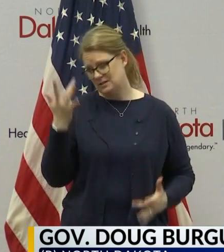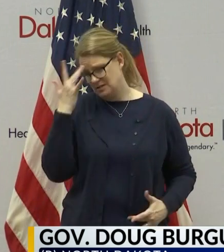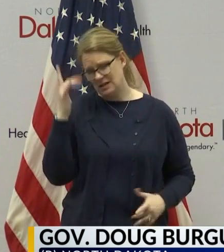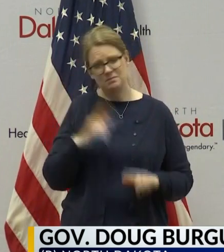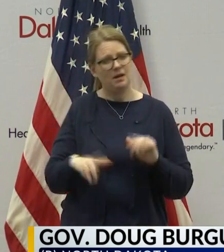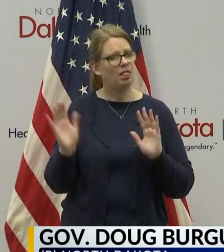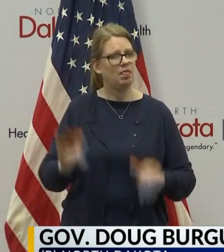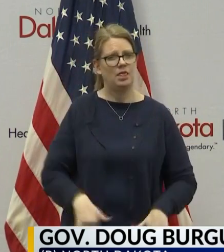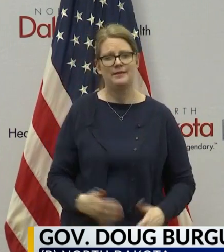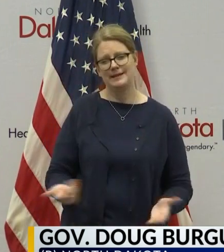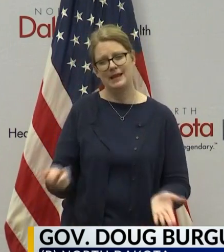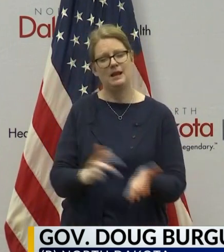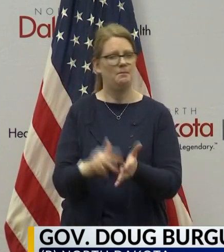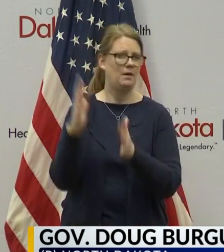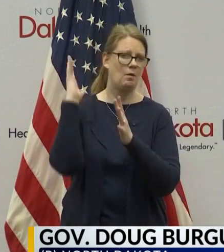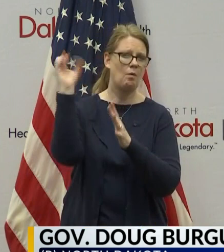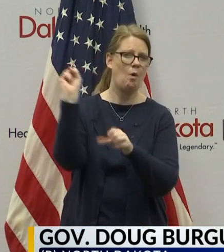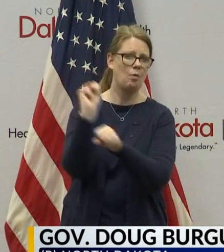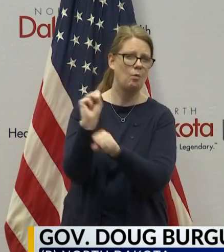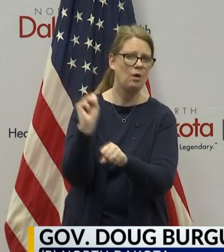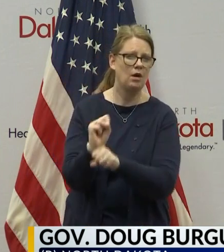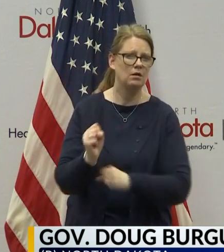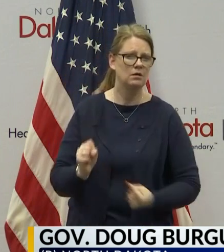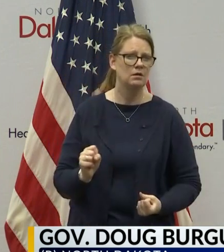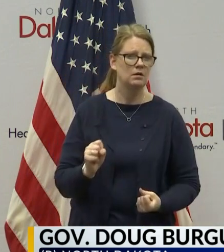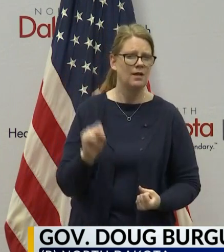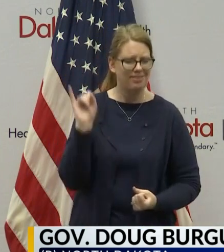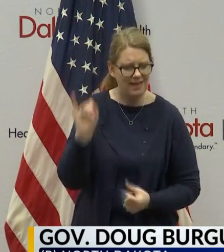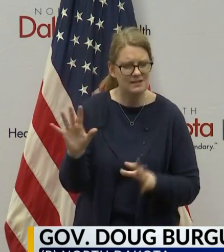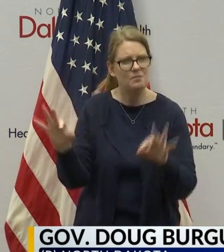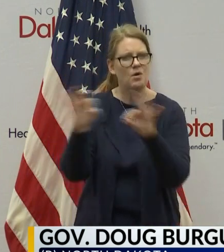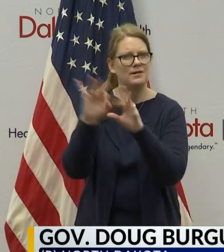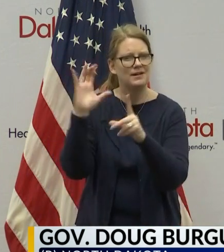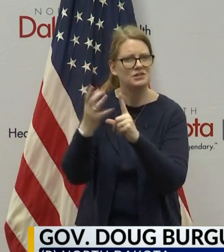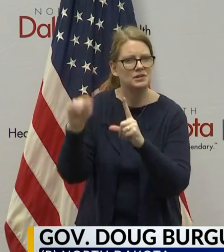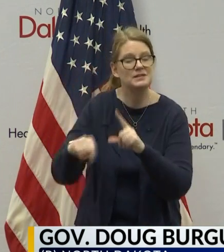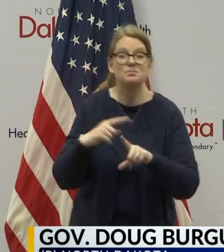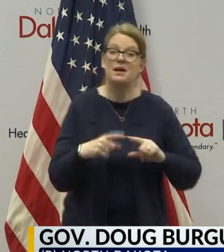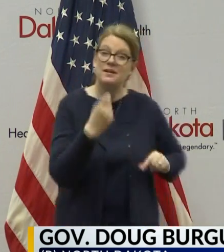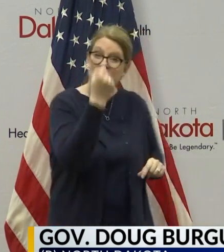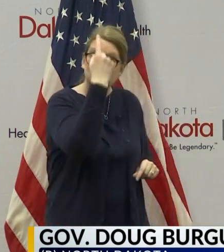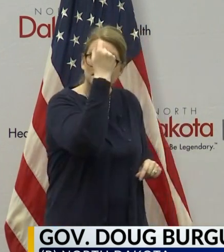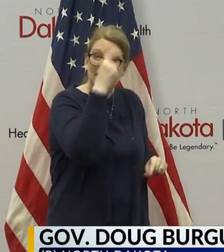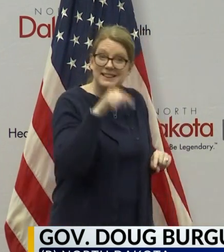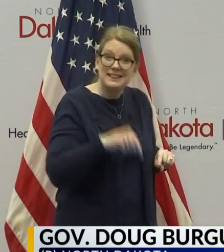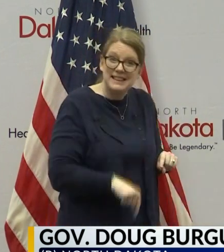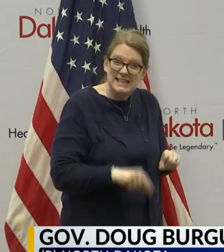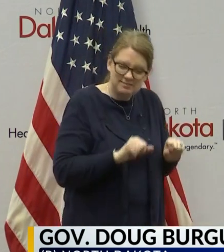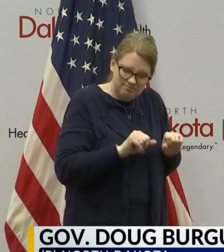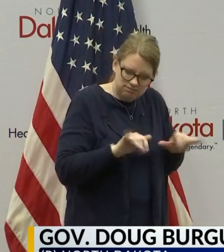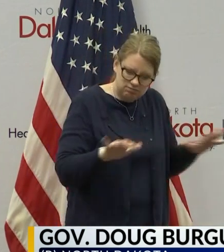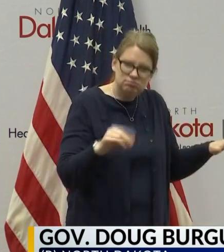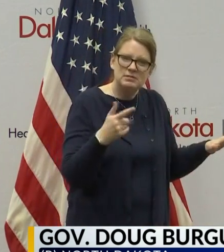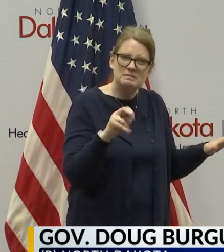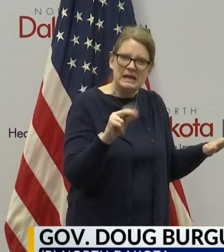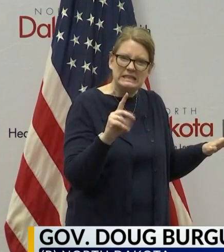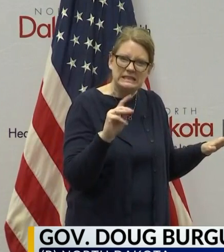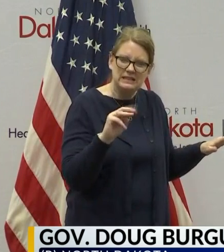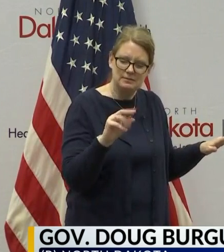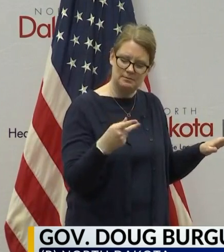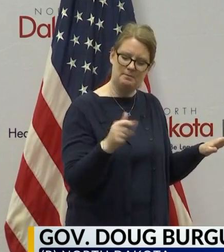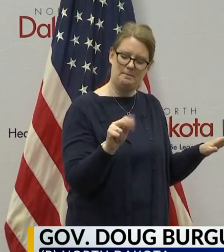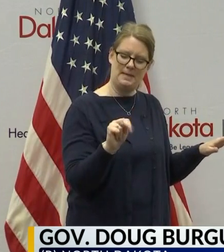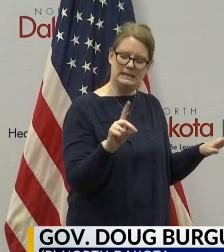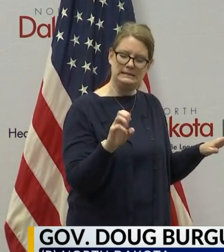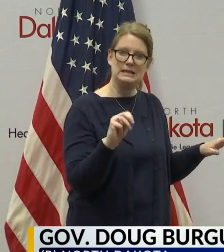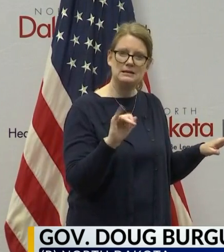part of what's been core to our culture. But to get through this pandemic, it's an opportunity for all of us to learn new